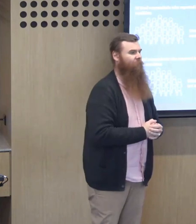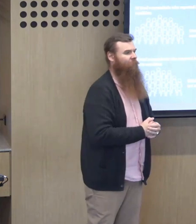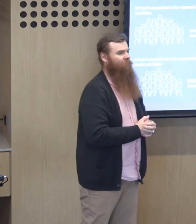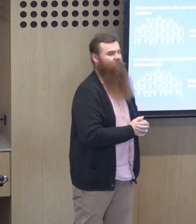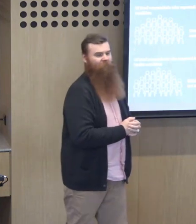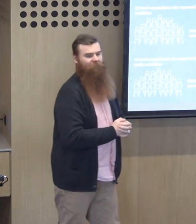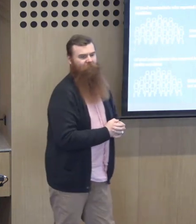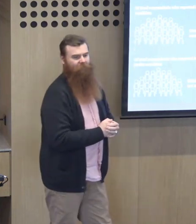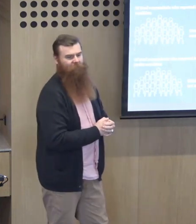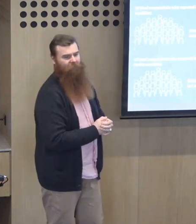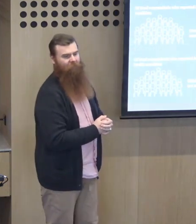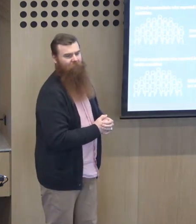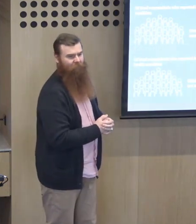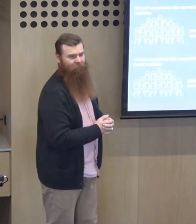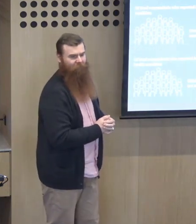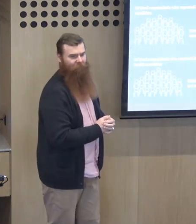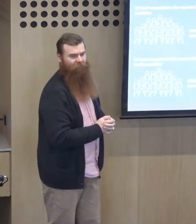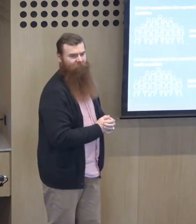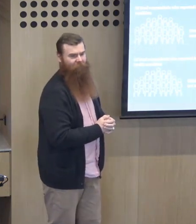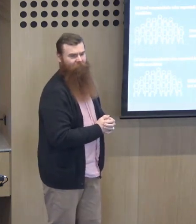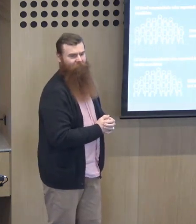they were encountered a lot of barriers along the way.